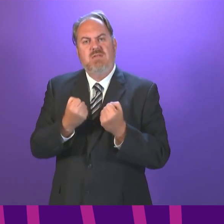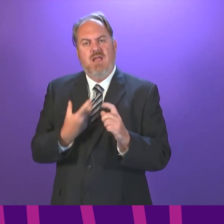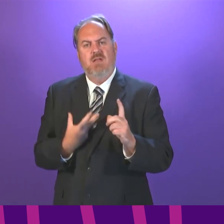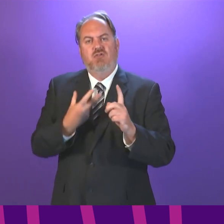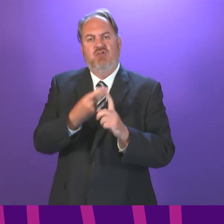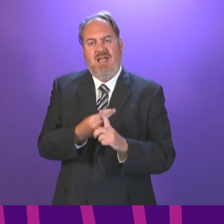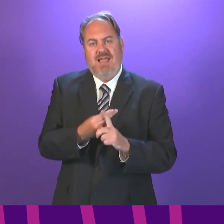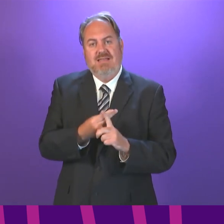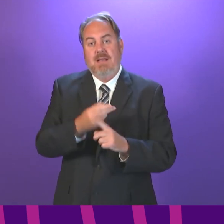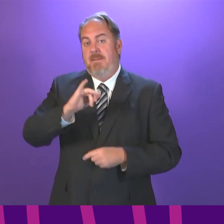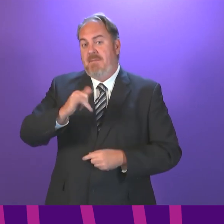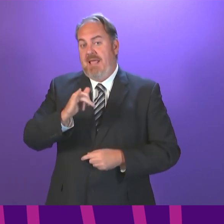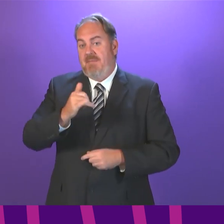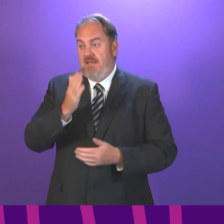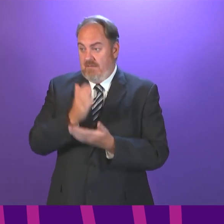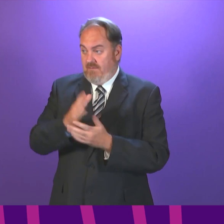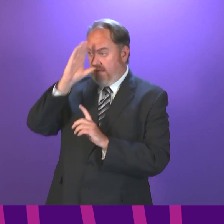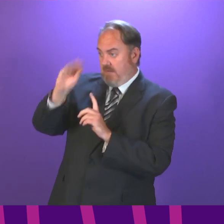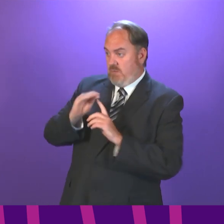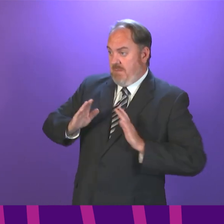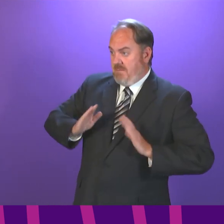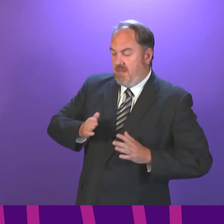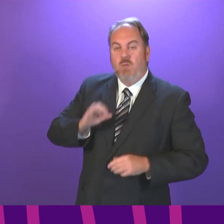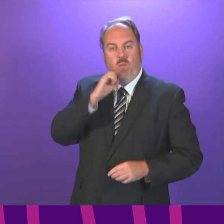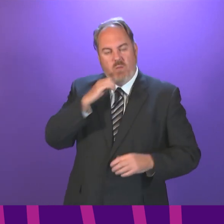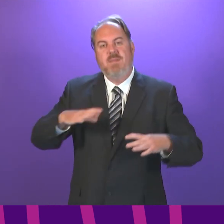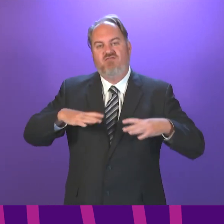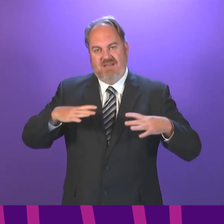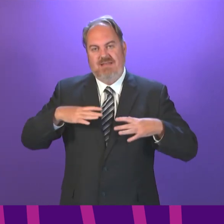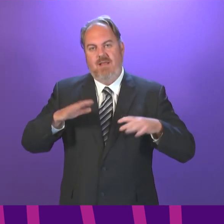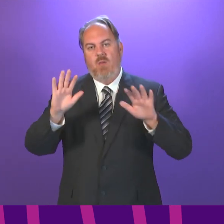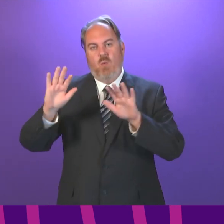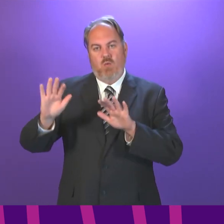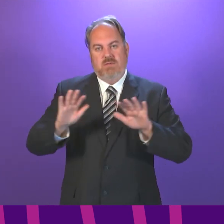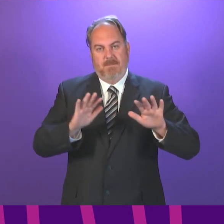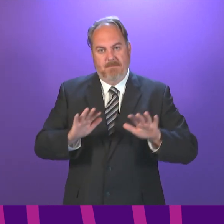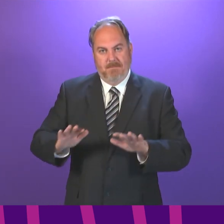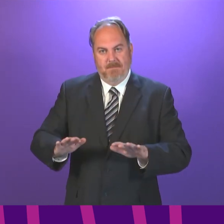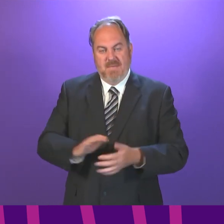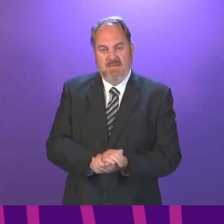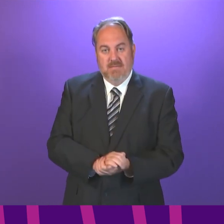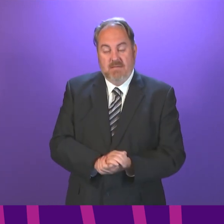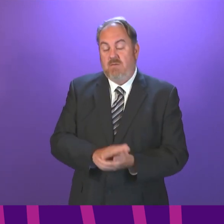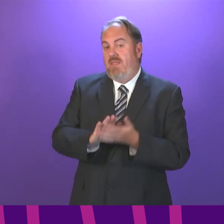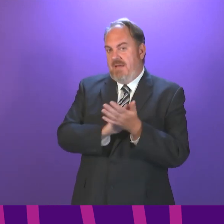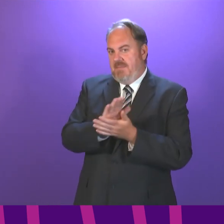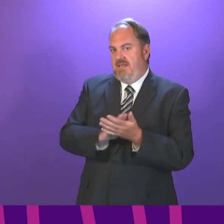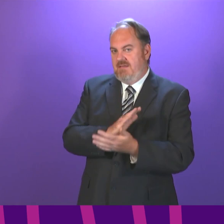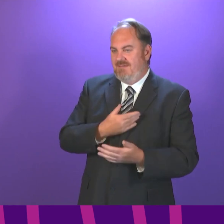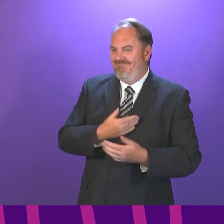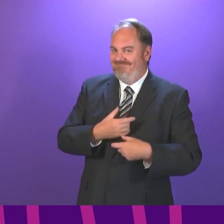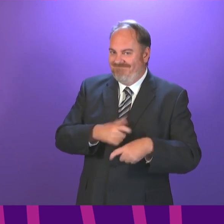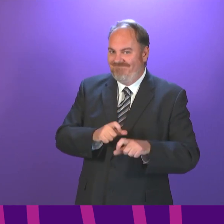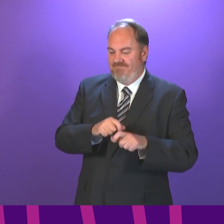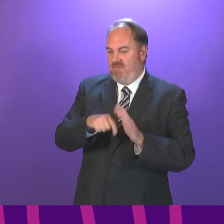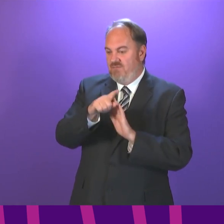if that is indeed recommended. The vaccination programme, therefore, is likely to continue for some time to